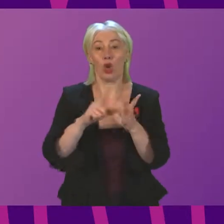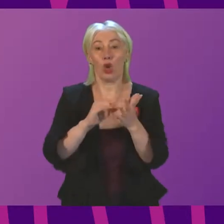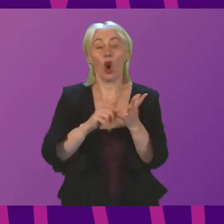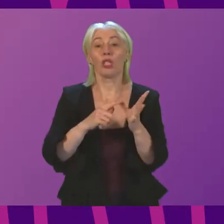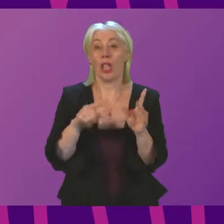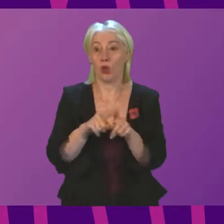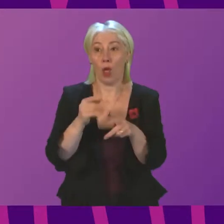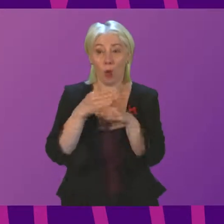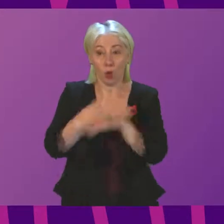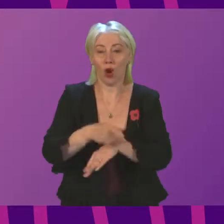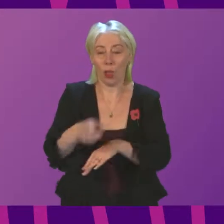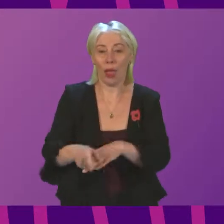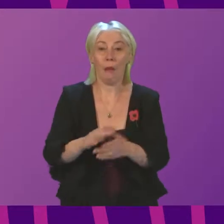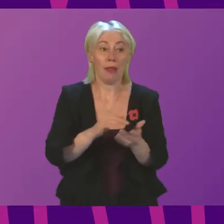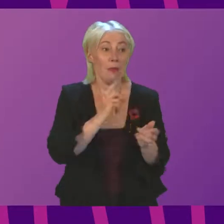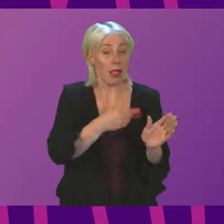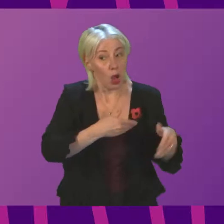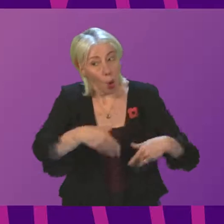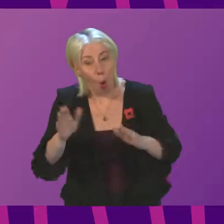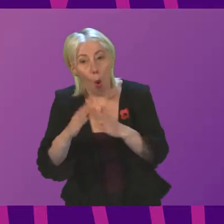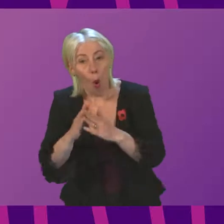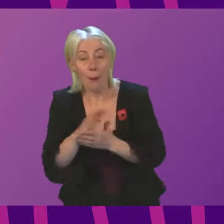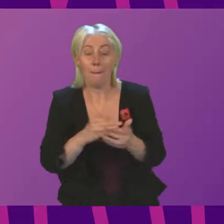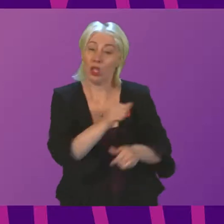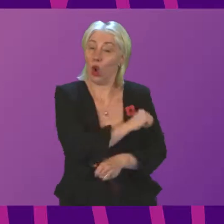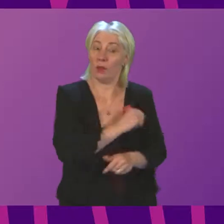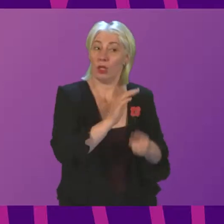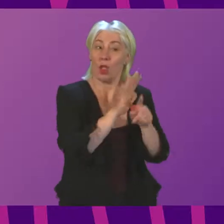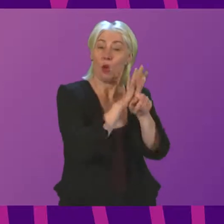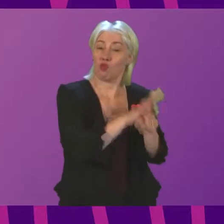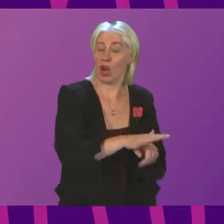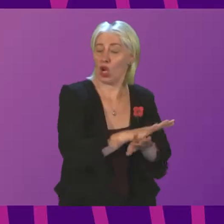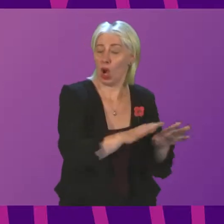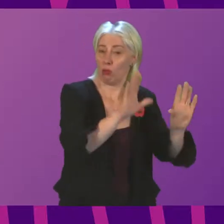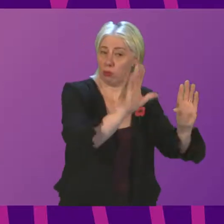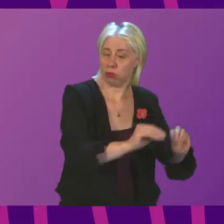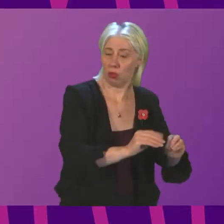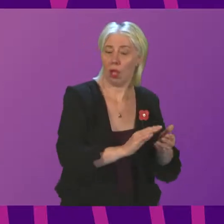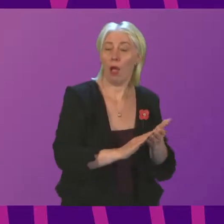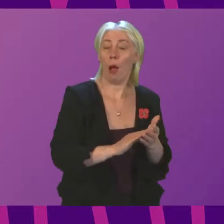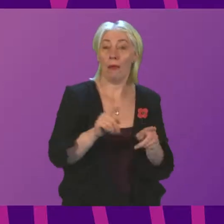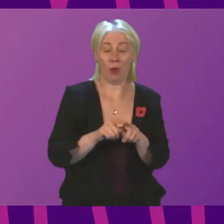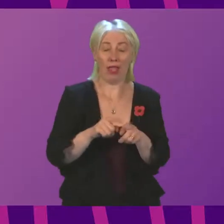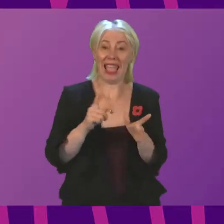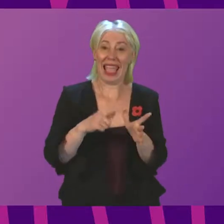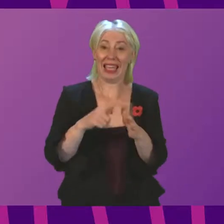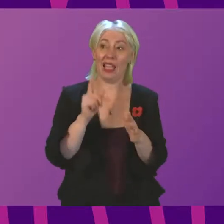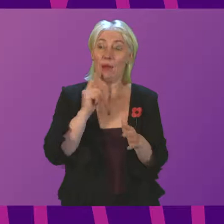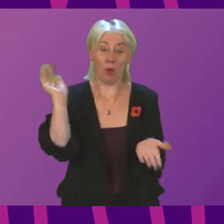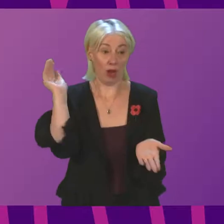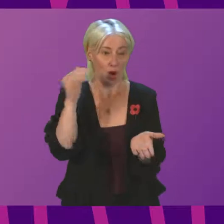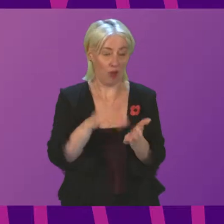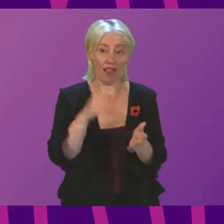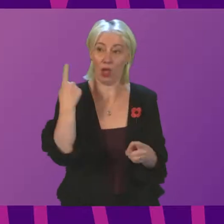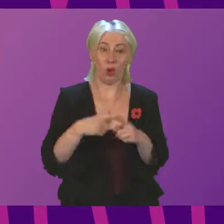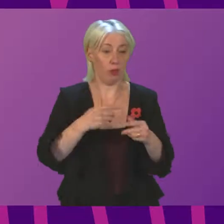hospitals are less congested, and crucially, that we can make sure that people have a swift journey through accident emergency when they are required to